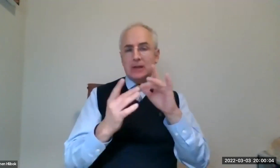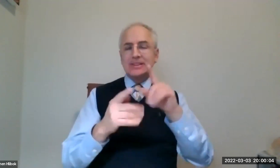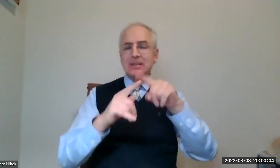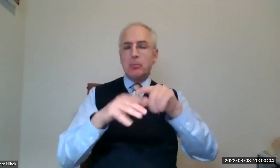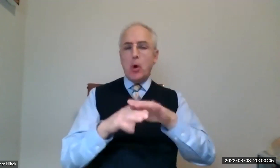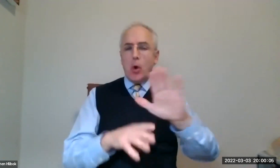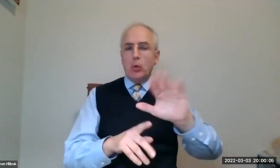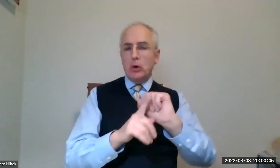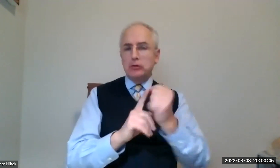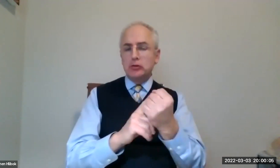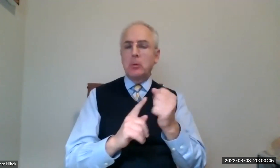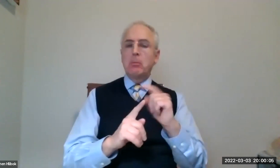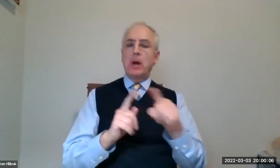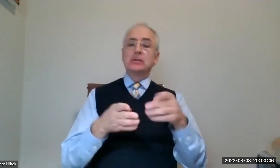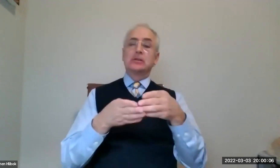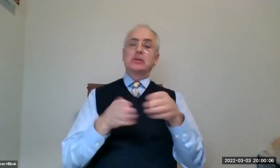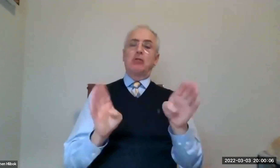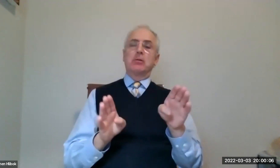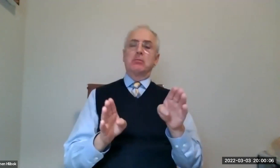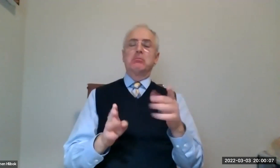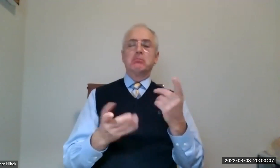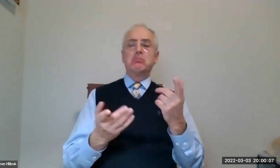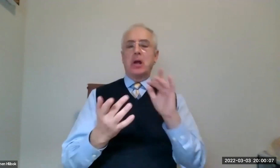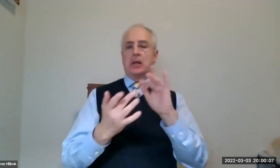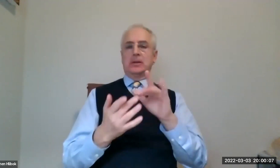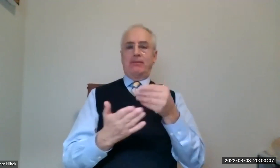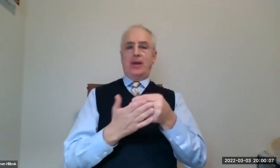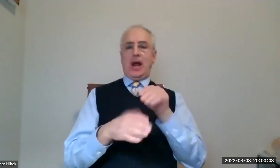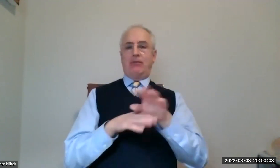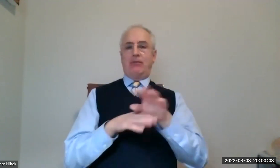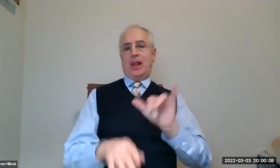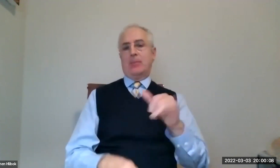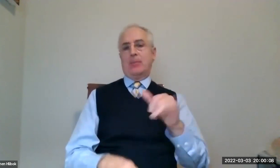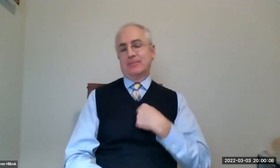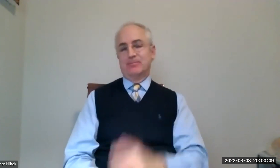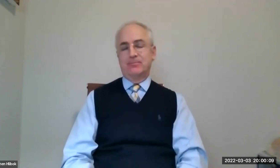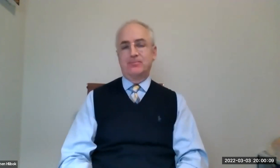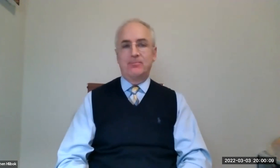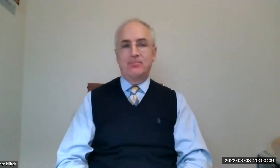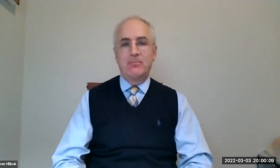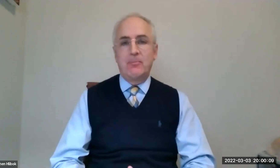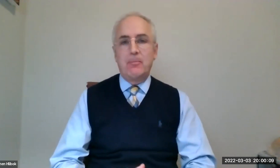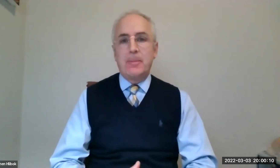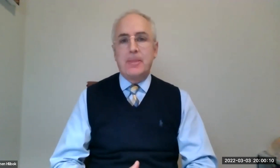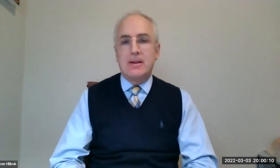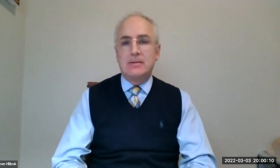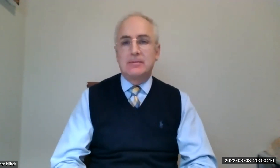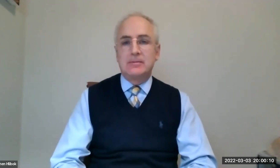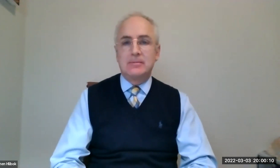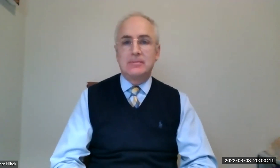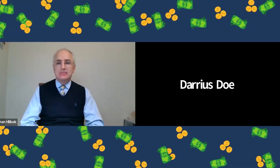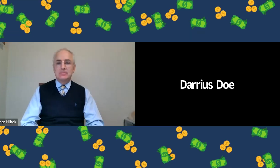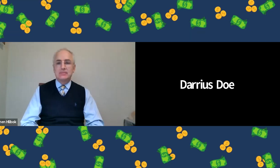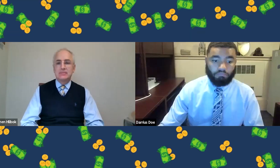And I can also recommend who to contact depending on your situation. Generally speaking, financial advisors like myself can assist with this.